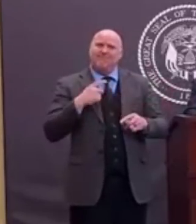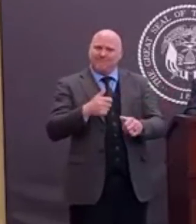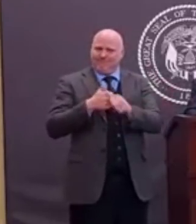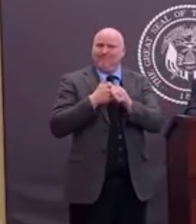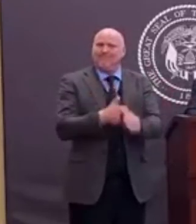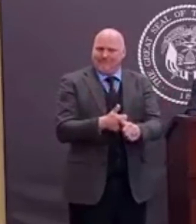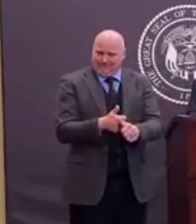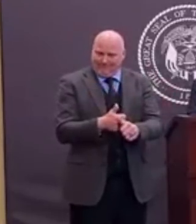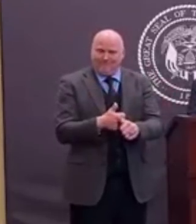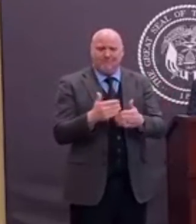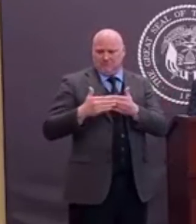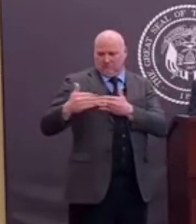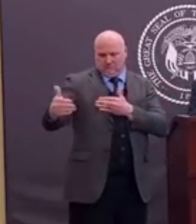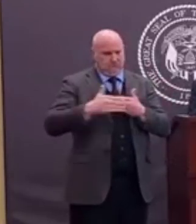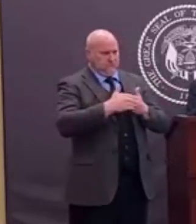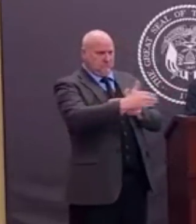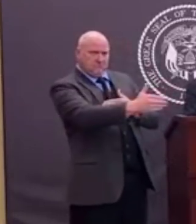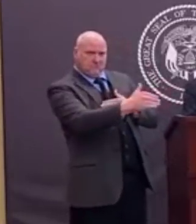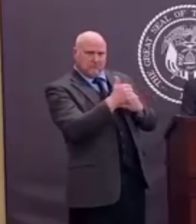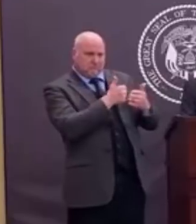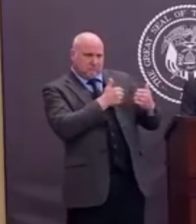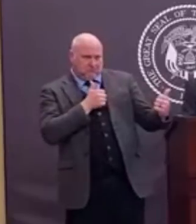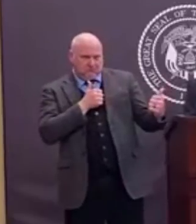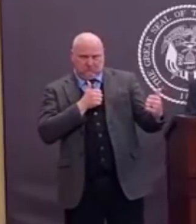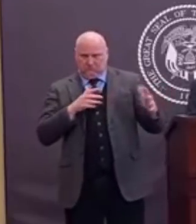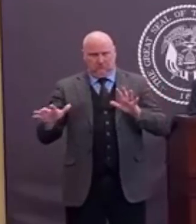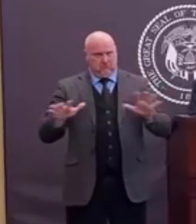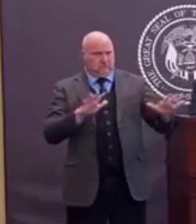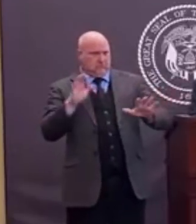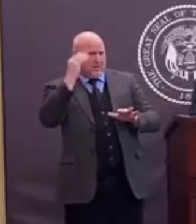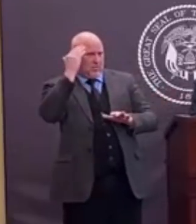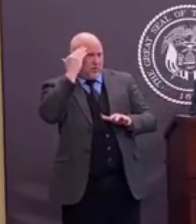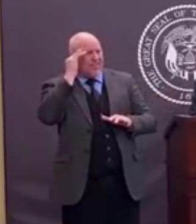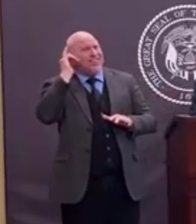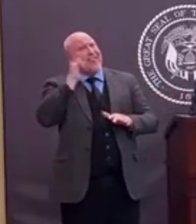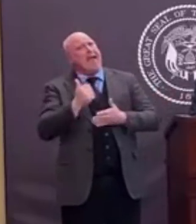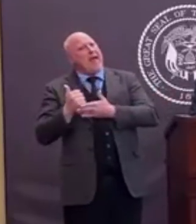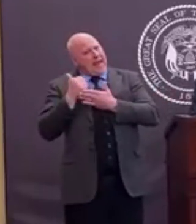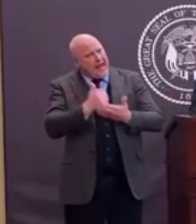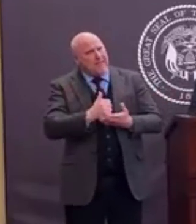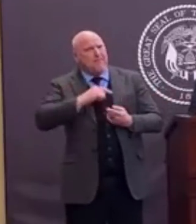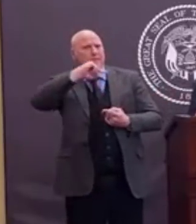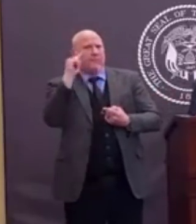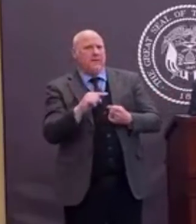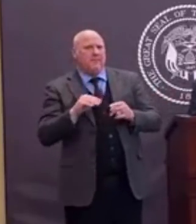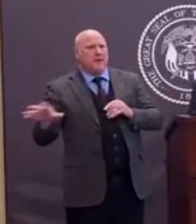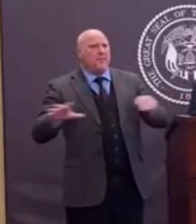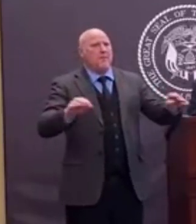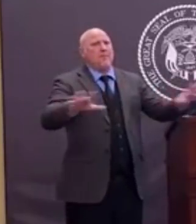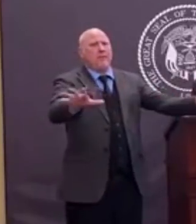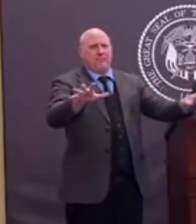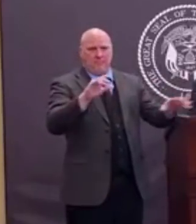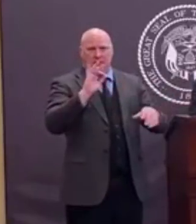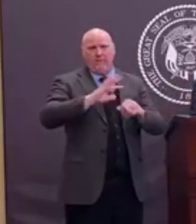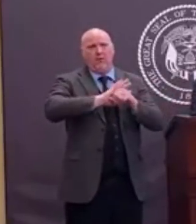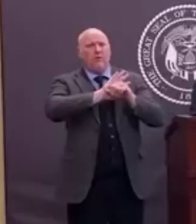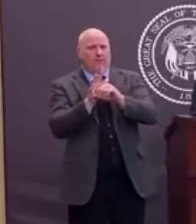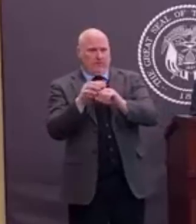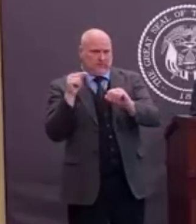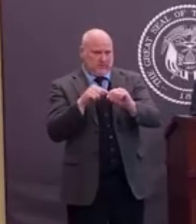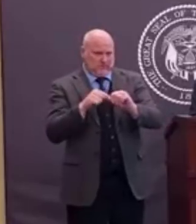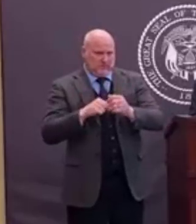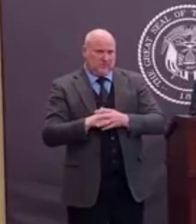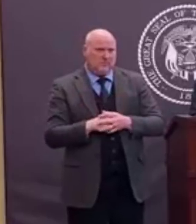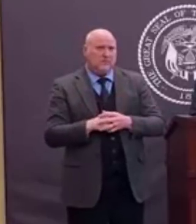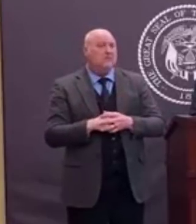we maintain that distance, we'll help, again, slow down the spread of the coronavirus. Not shaking hands with people. We'll find another way to greet